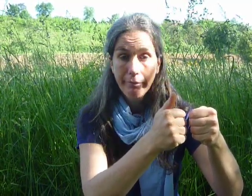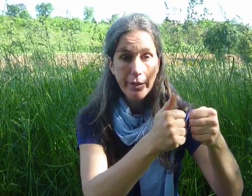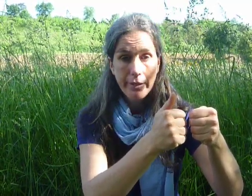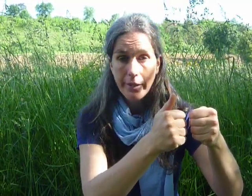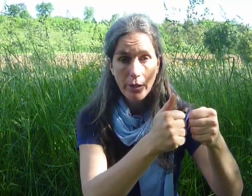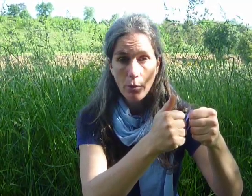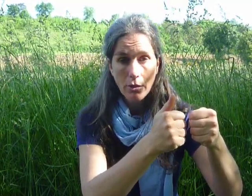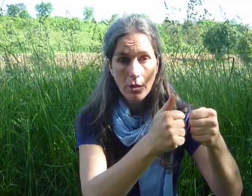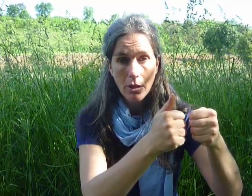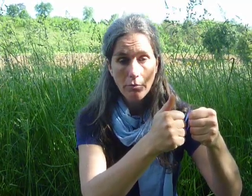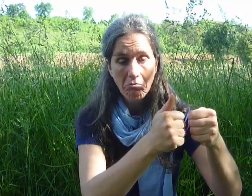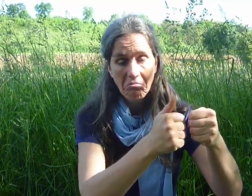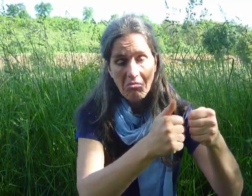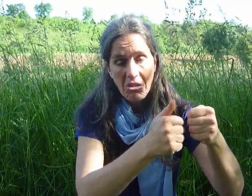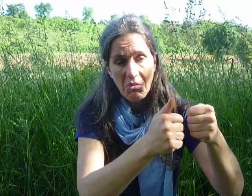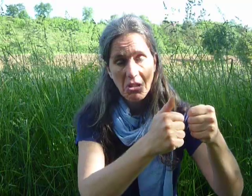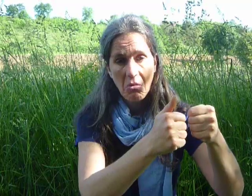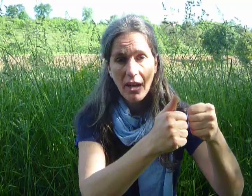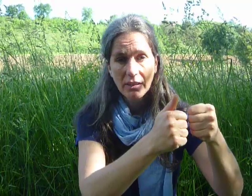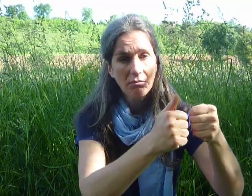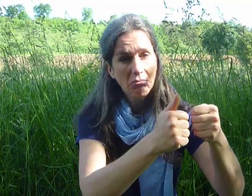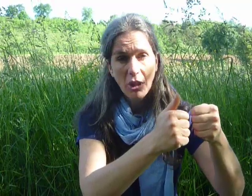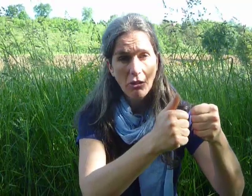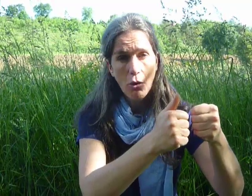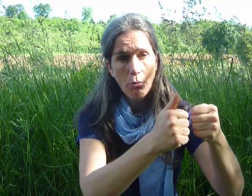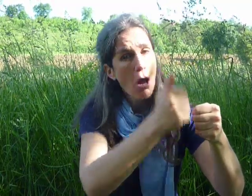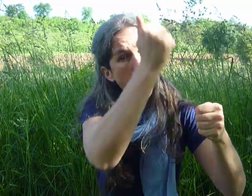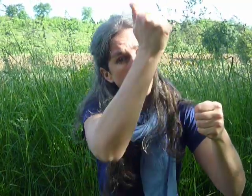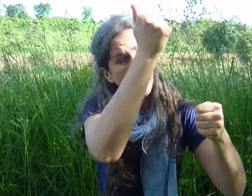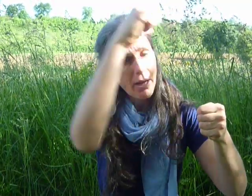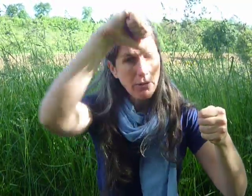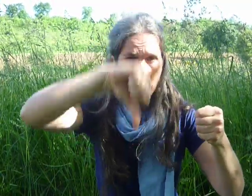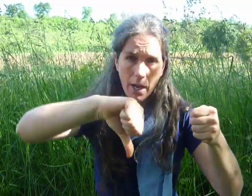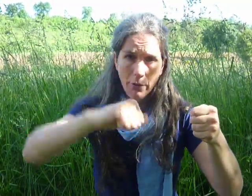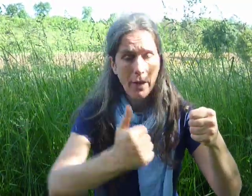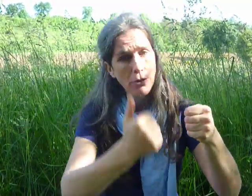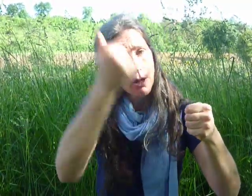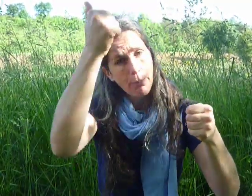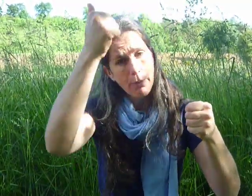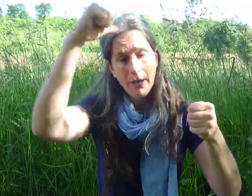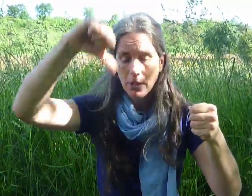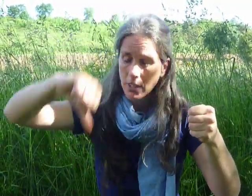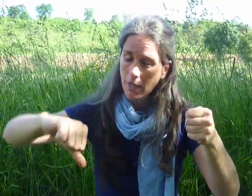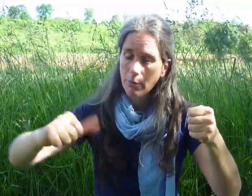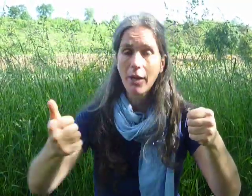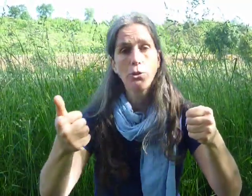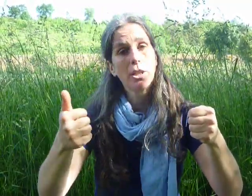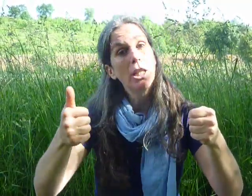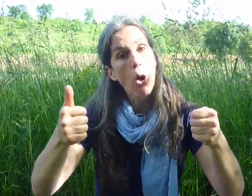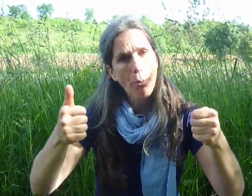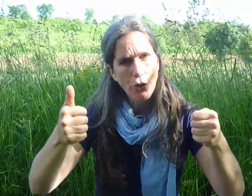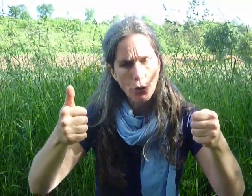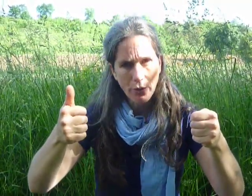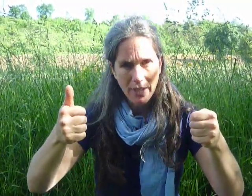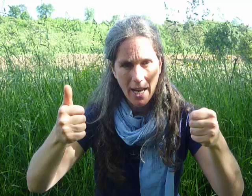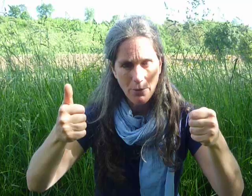Still no answer. So Mr. Waggle went home up the mountain, down the mountain, up the mountain, down the mountain. He opened the door of his house.